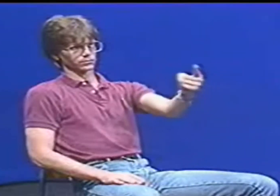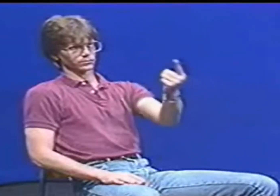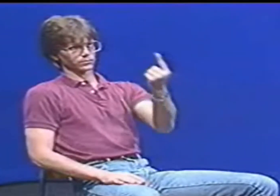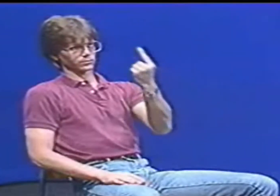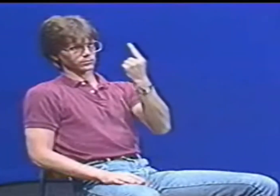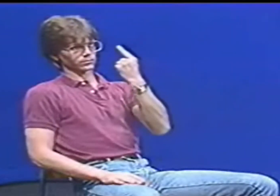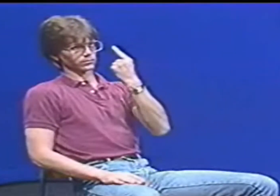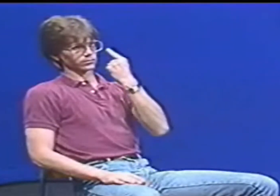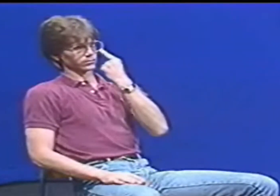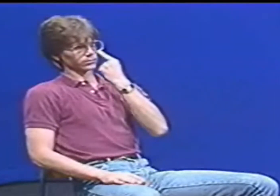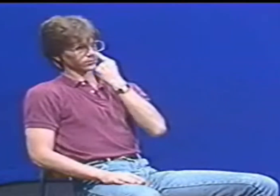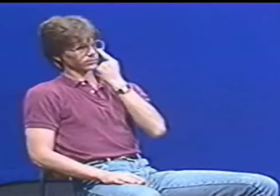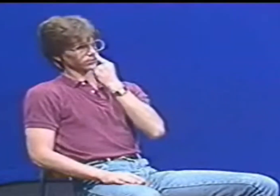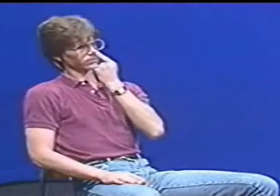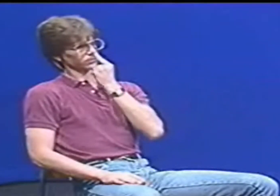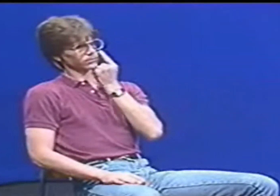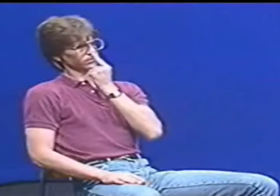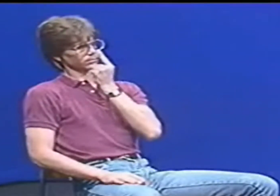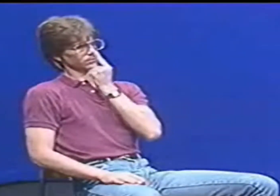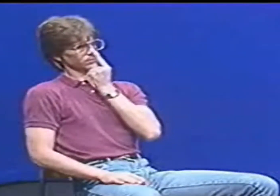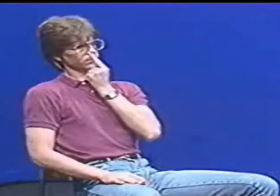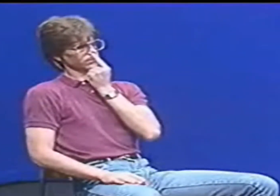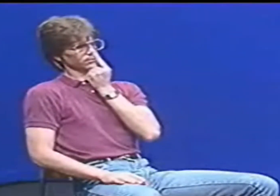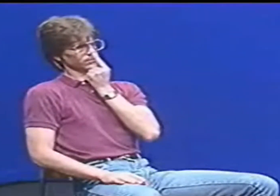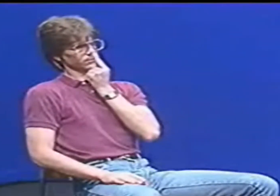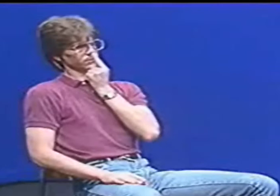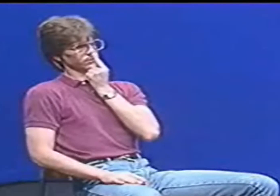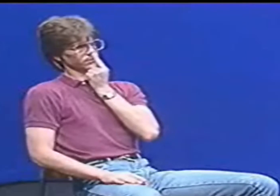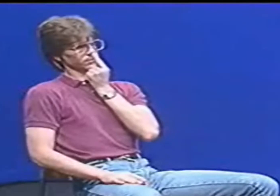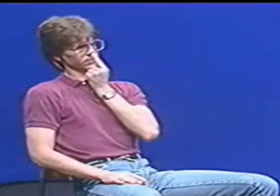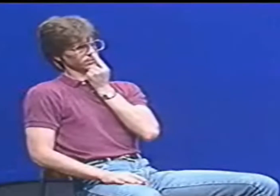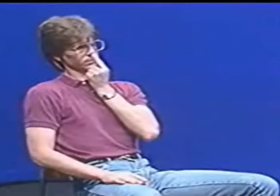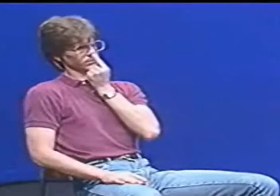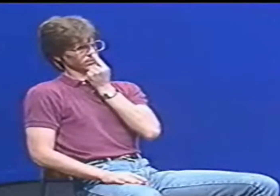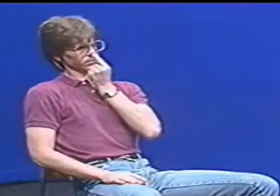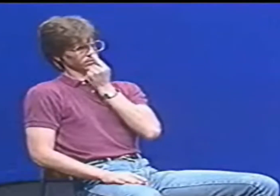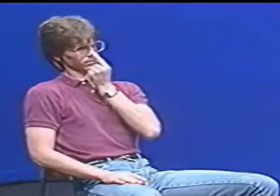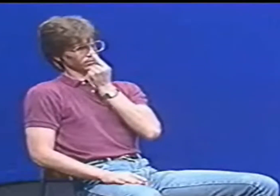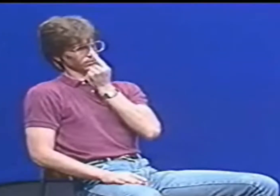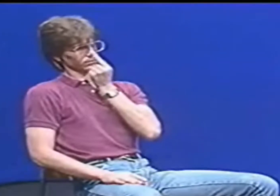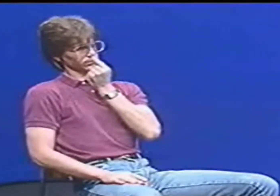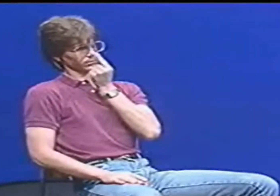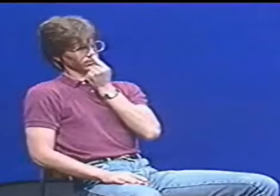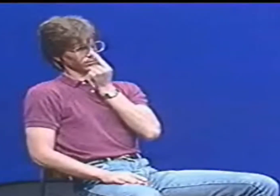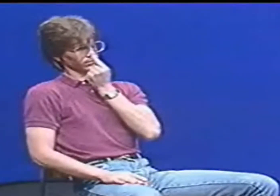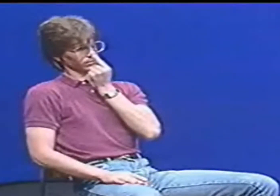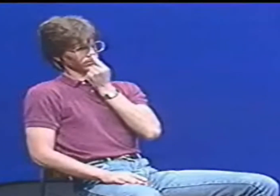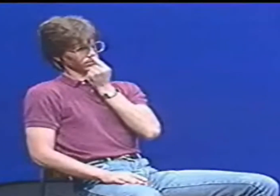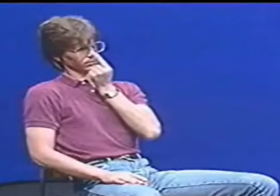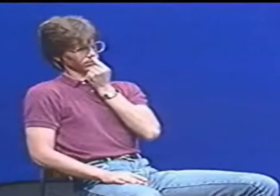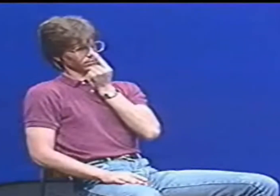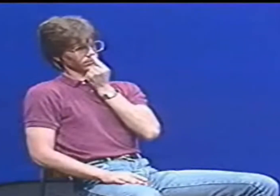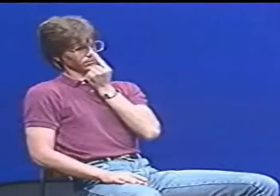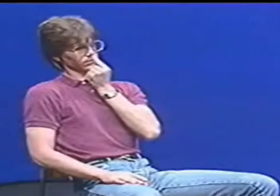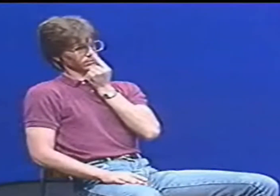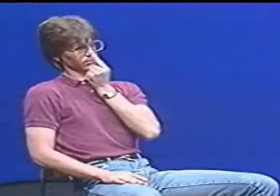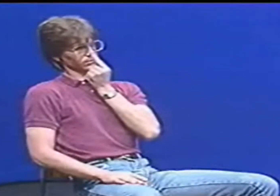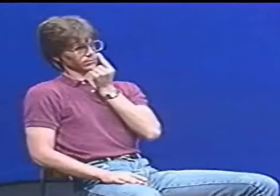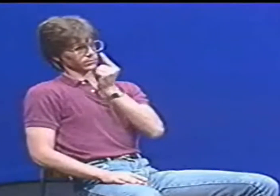the end point when he tries to touch his nose or to bring his finger totally out. The trajectory is not normal, but